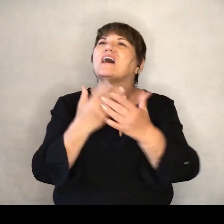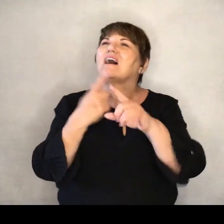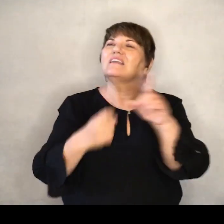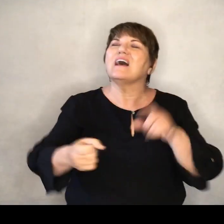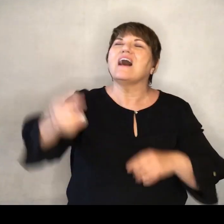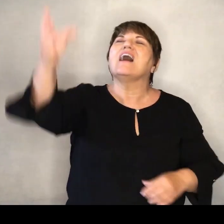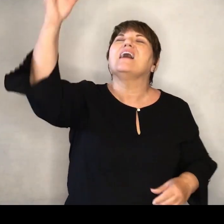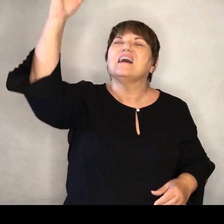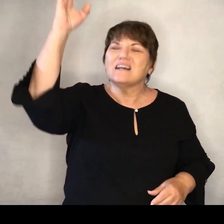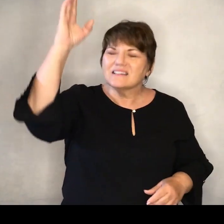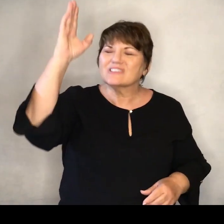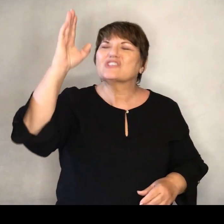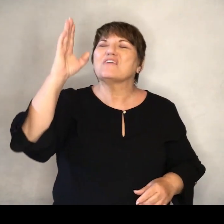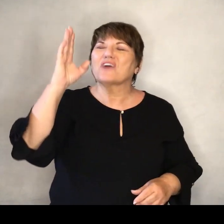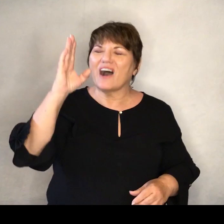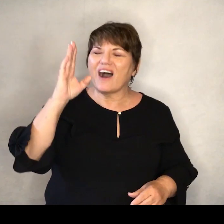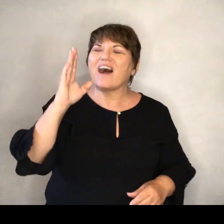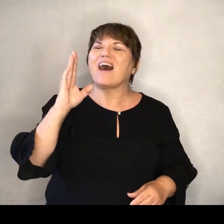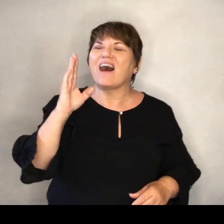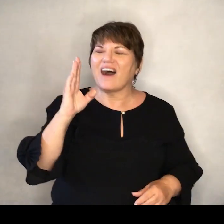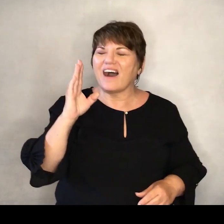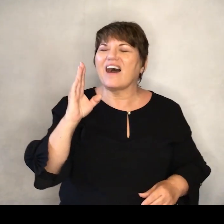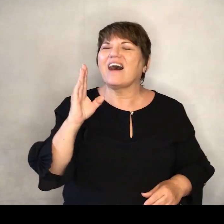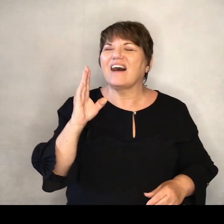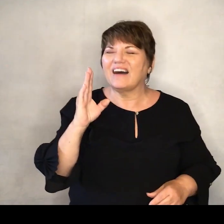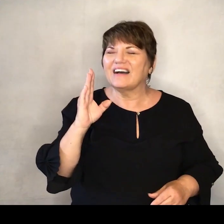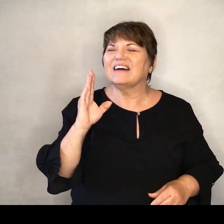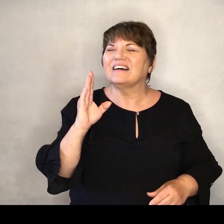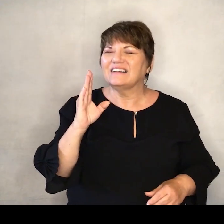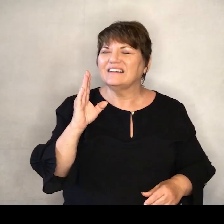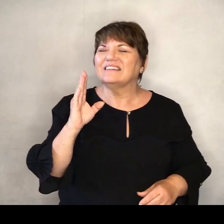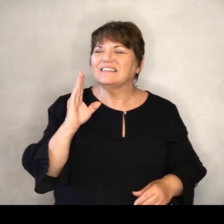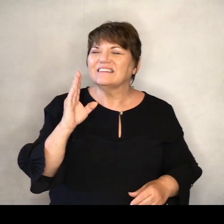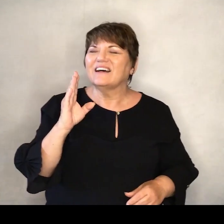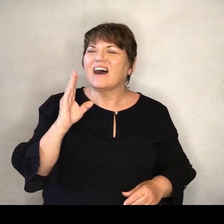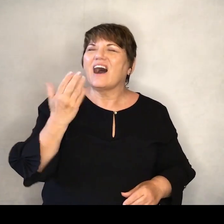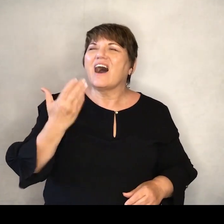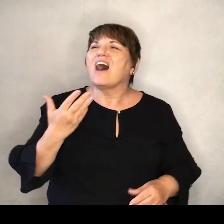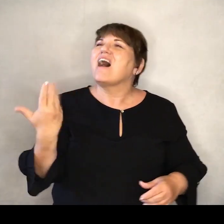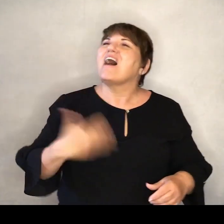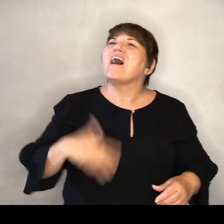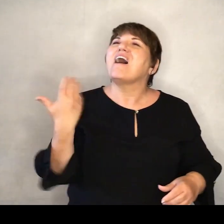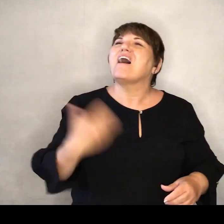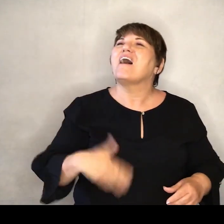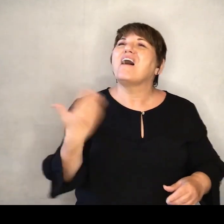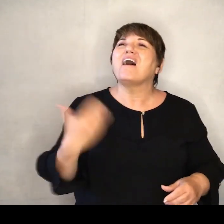goodness of God, oh,